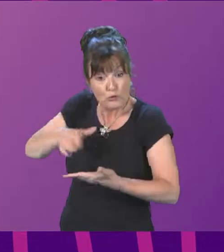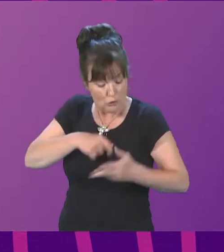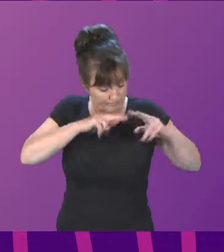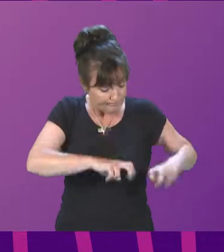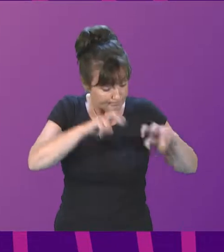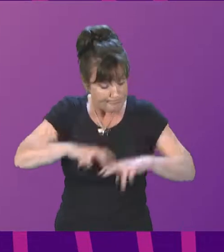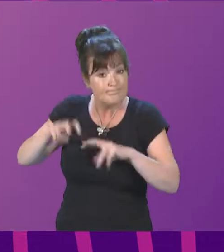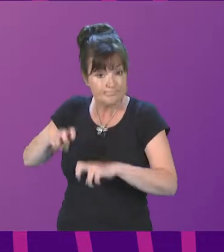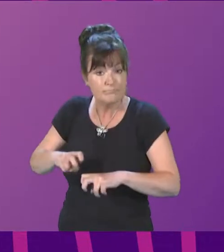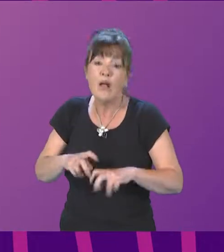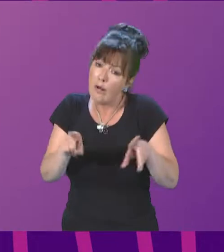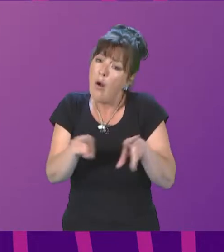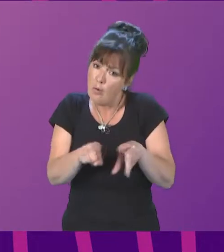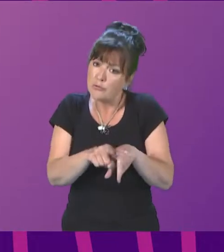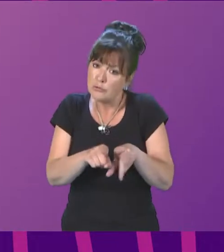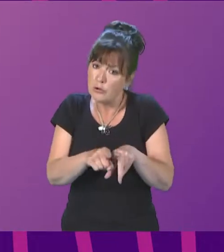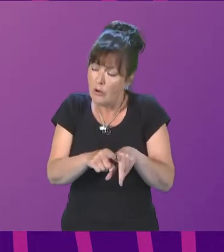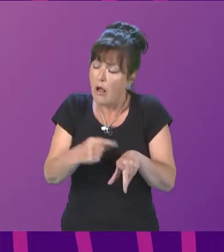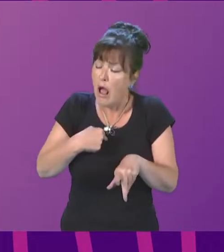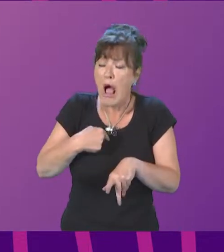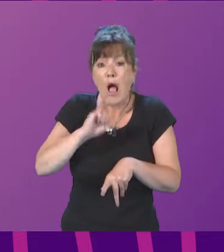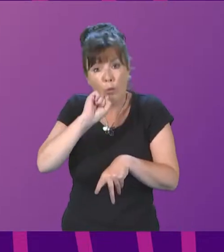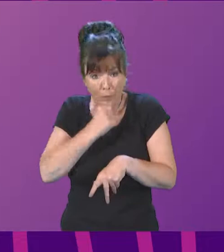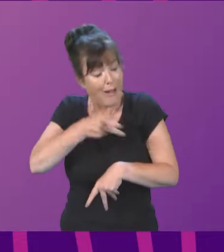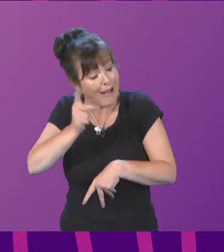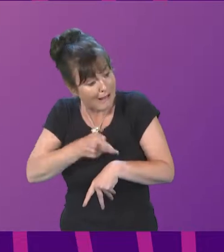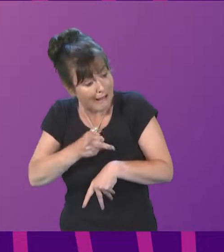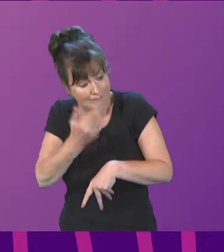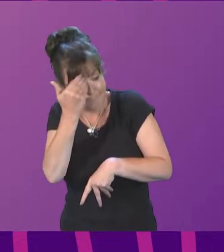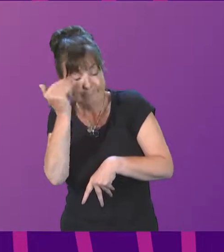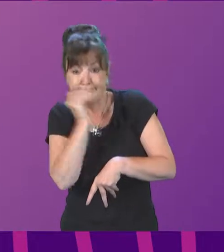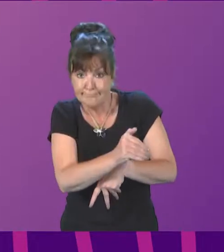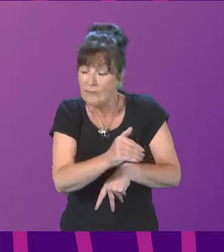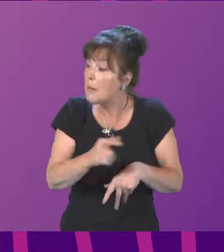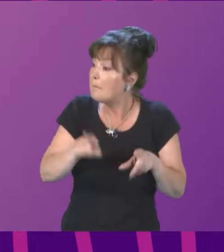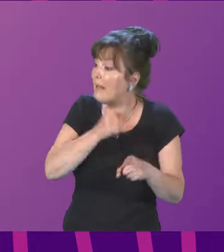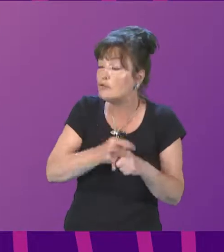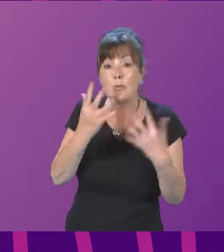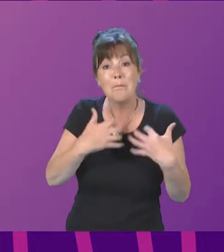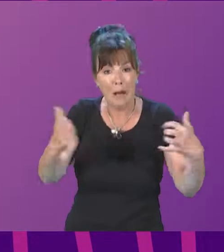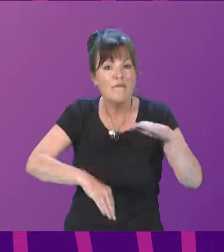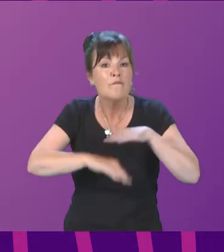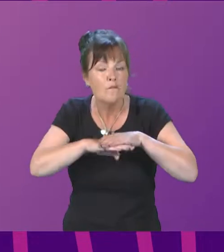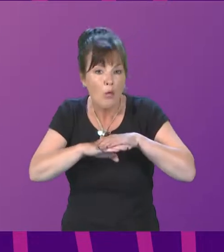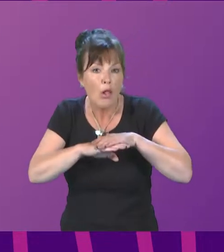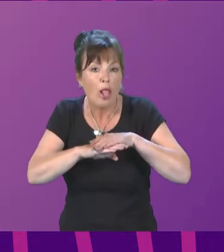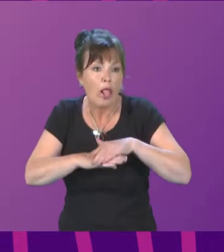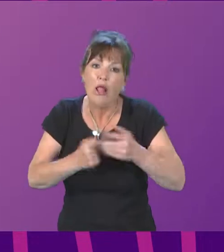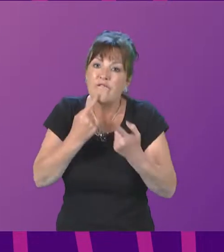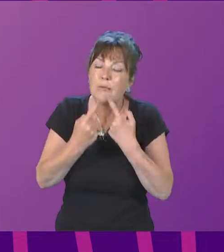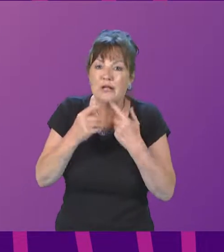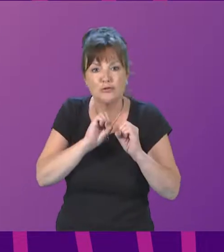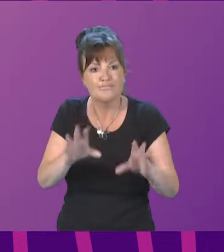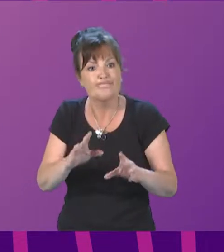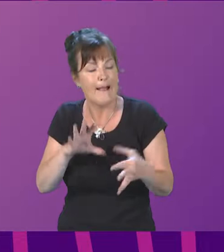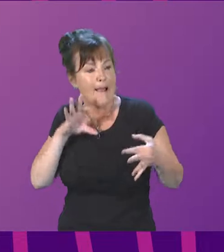I will, of course, as per my previous commitments to Ms Baker and Chamber be keeping Parliament fully updated around the crucial life